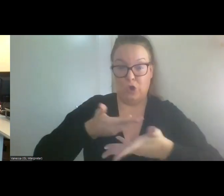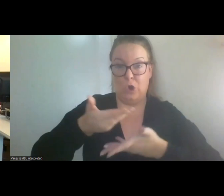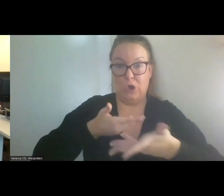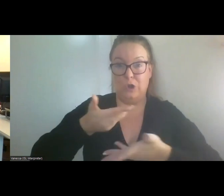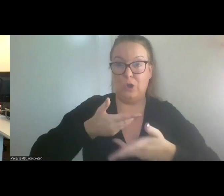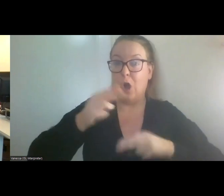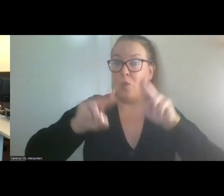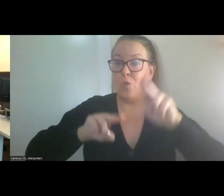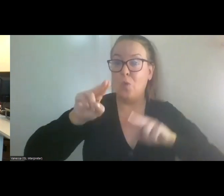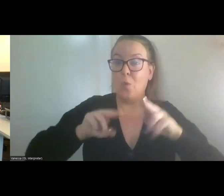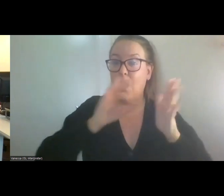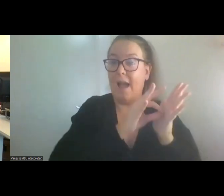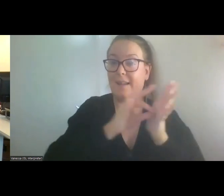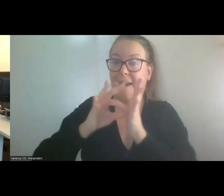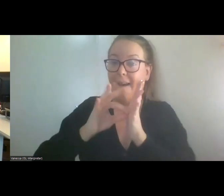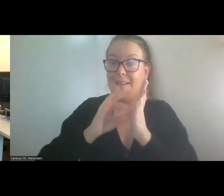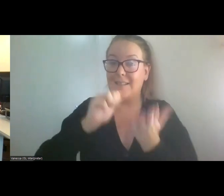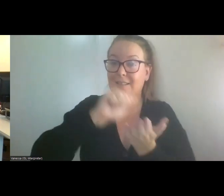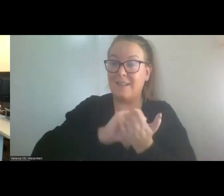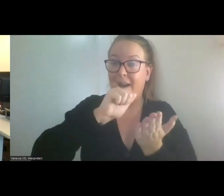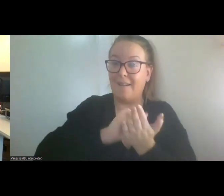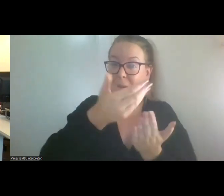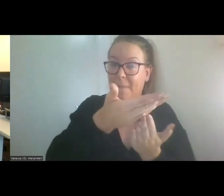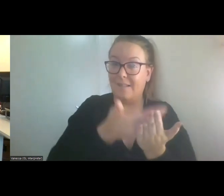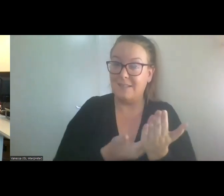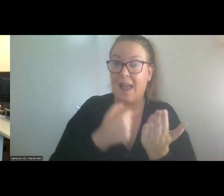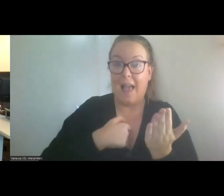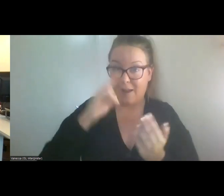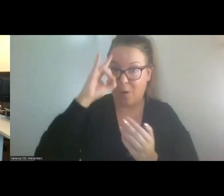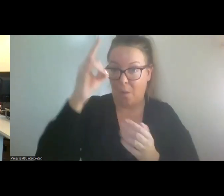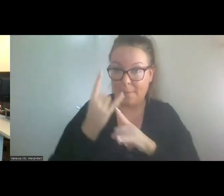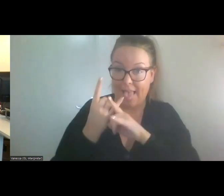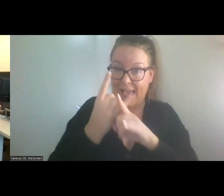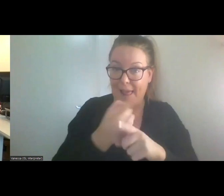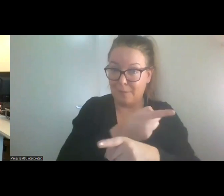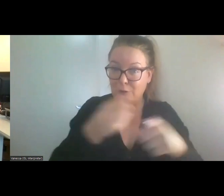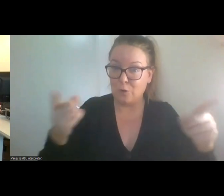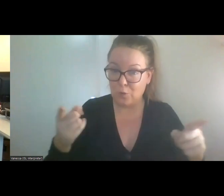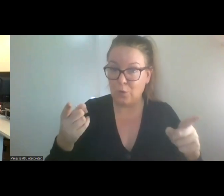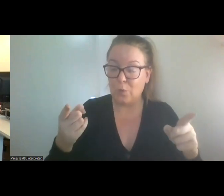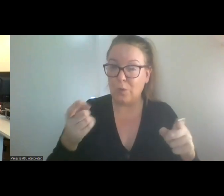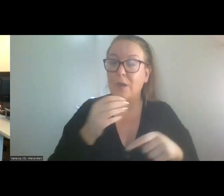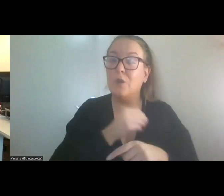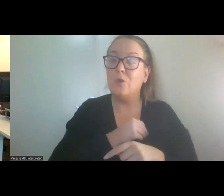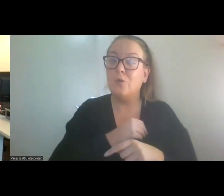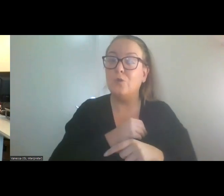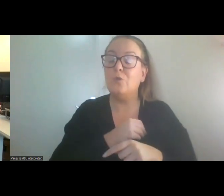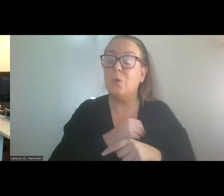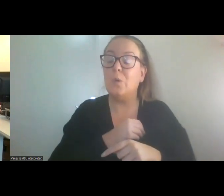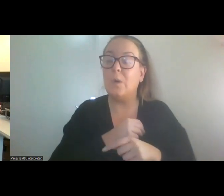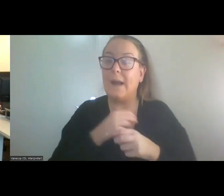guidance document. I hope it helps you to navigate this journey.